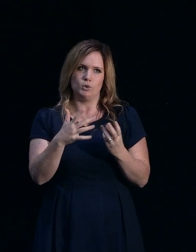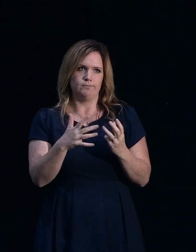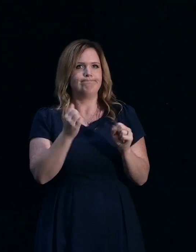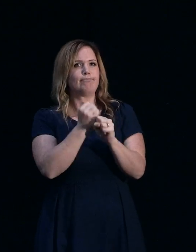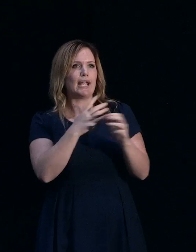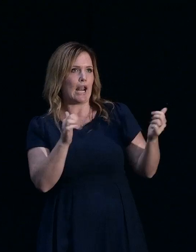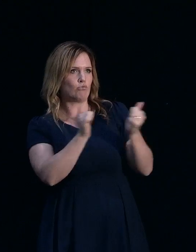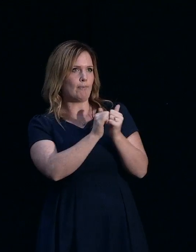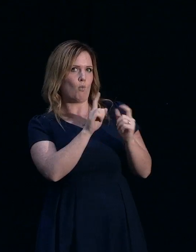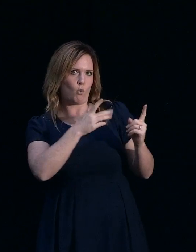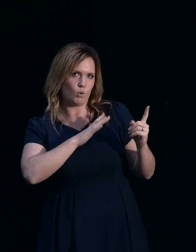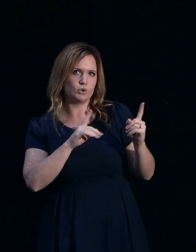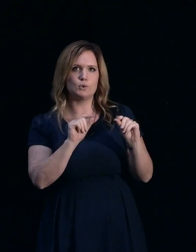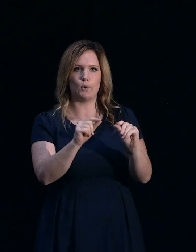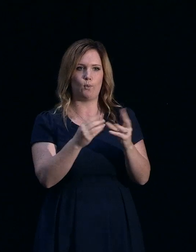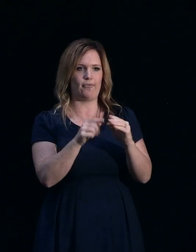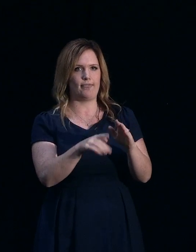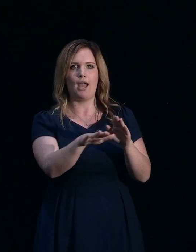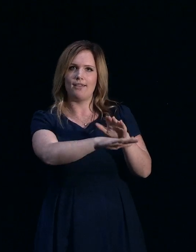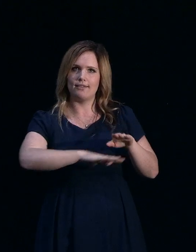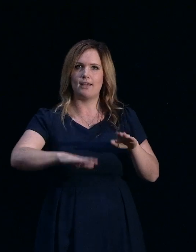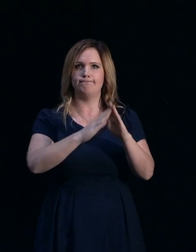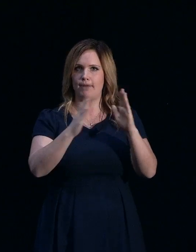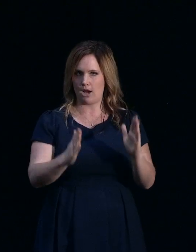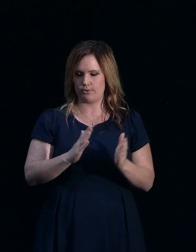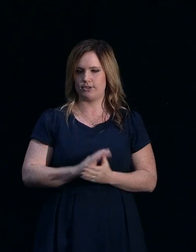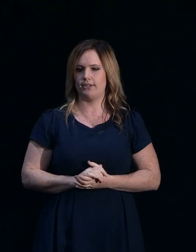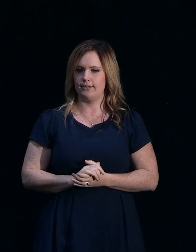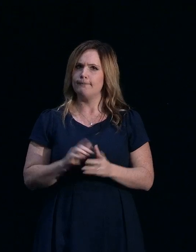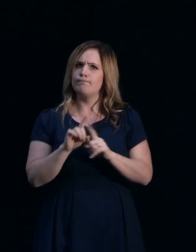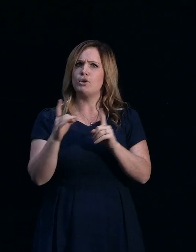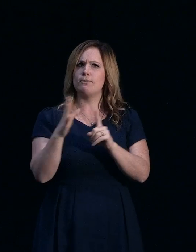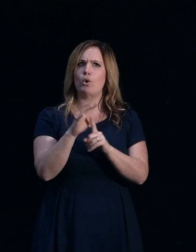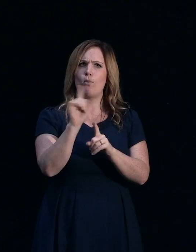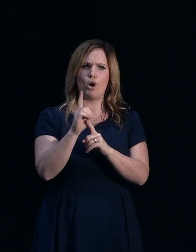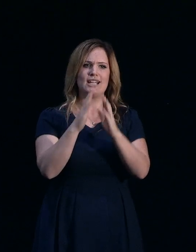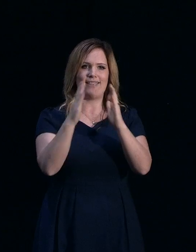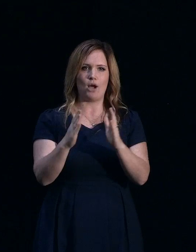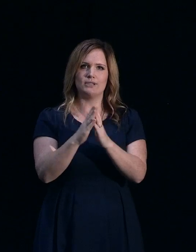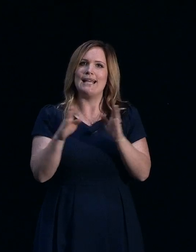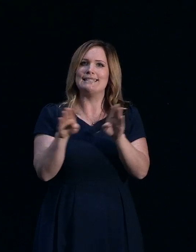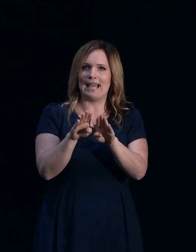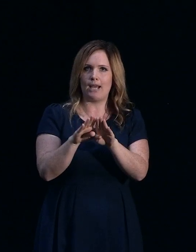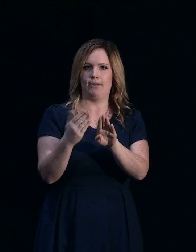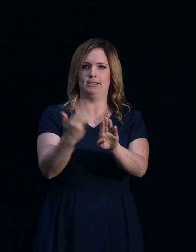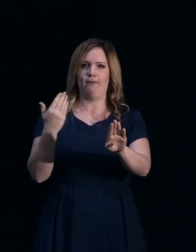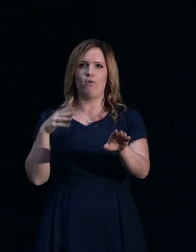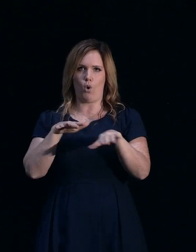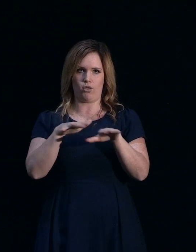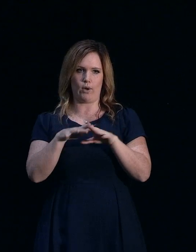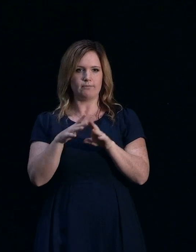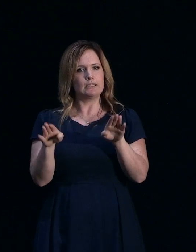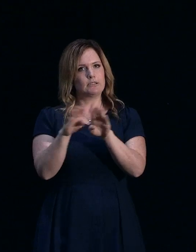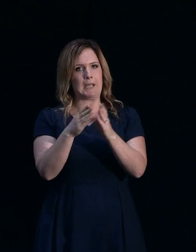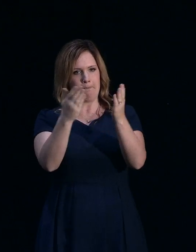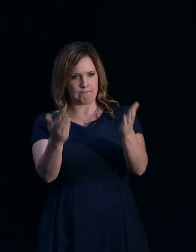priority for insurers is to make sure that your house is back in the situation that it was before the earthquake. So all of us